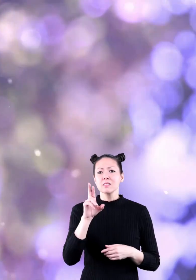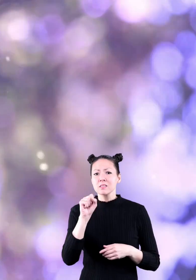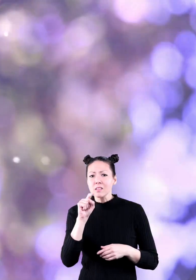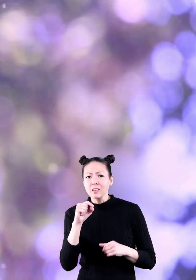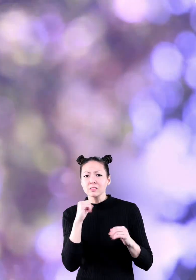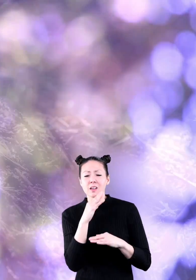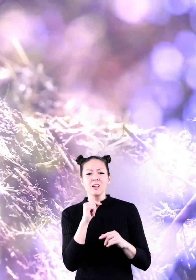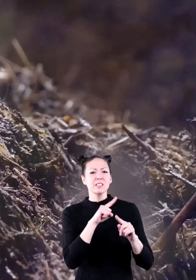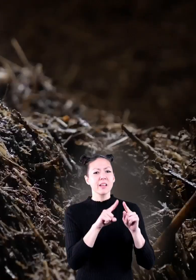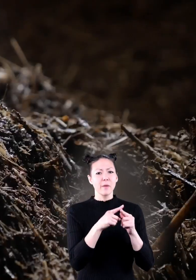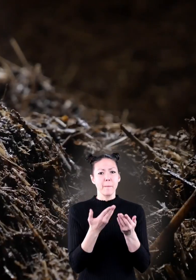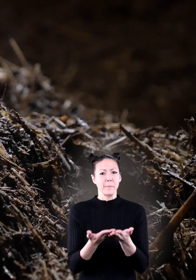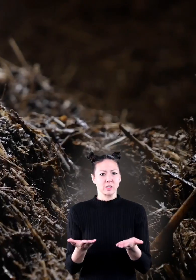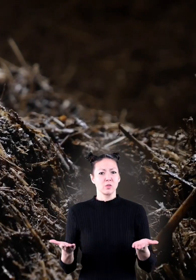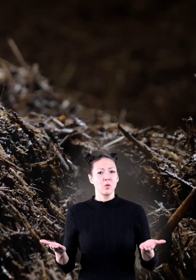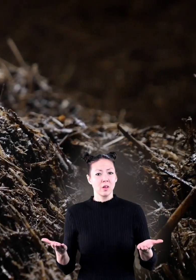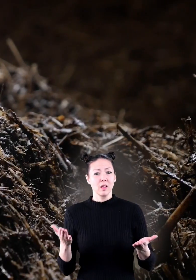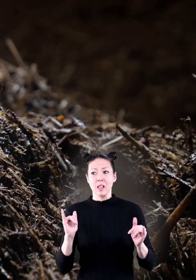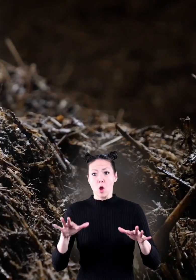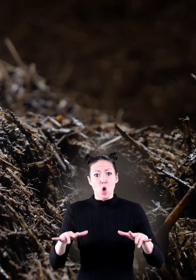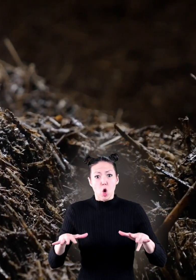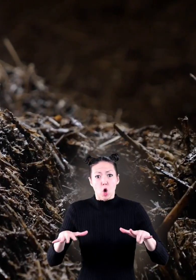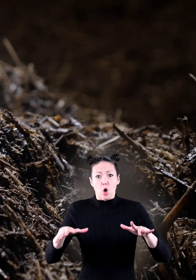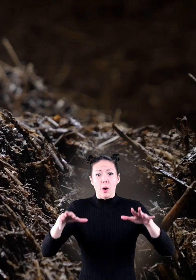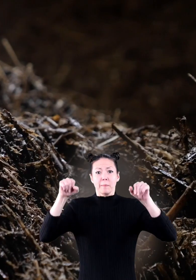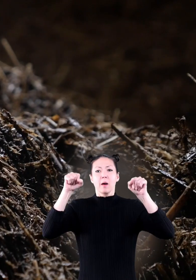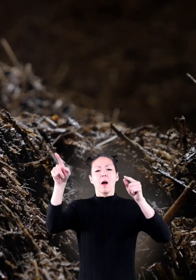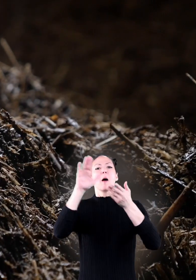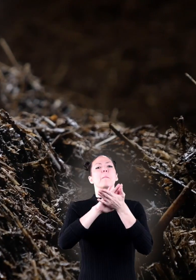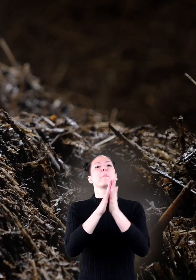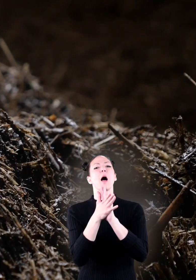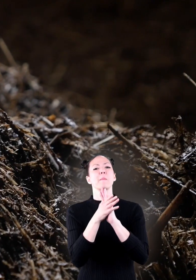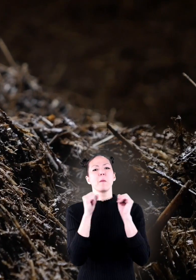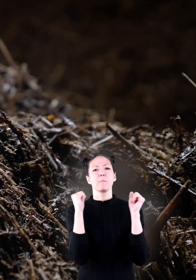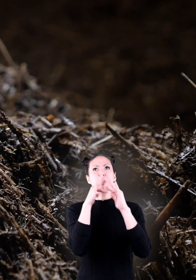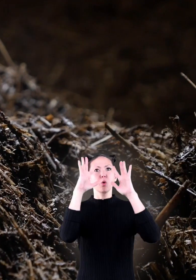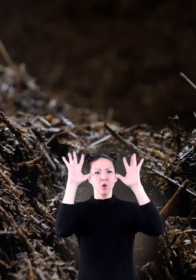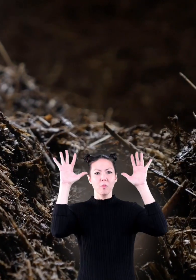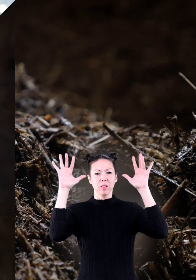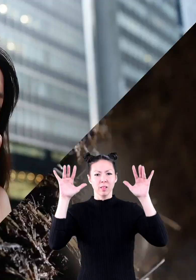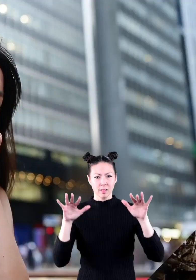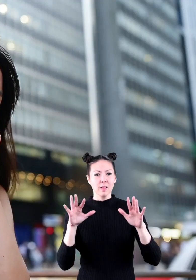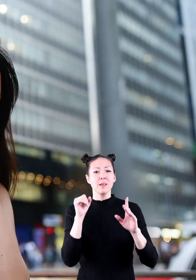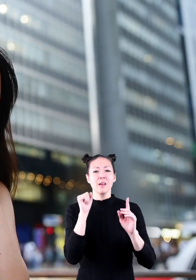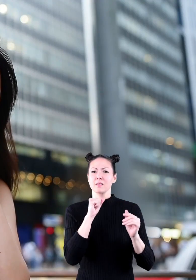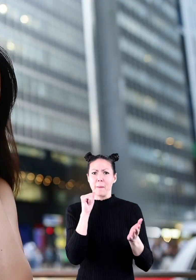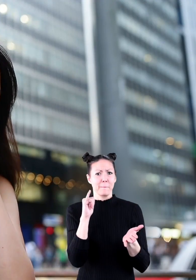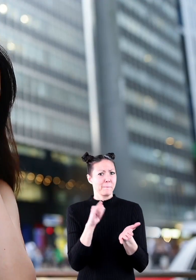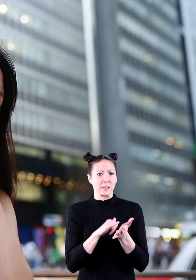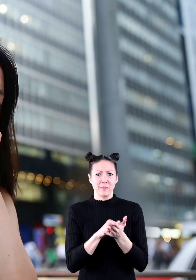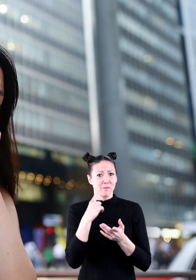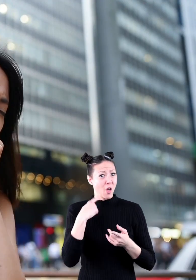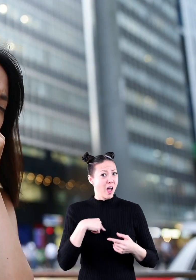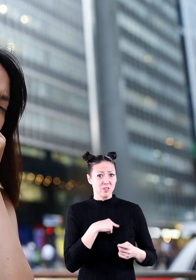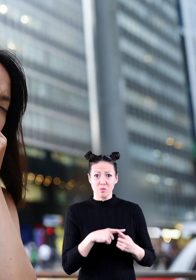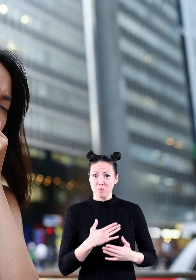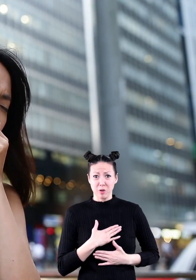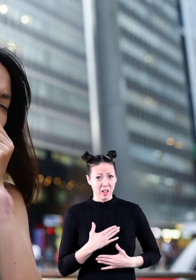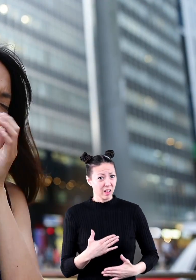particles, and other materials that evaporate and become pollutants. It is impossible for us to not breathe